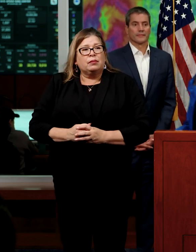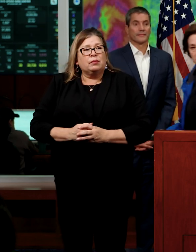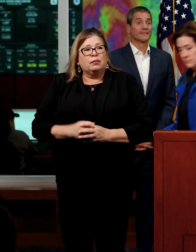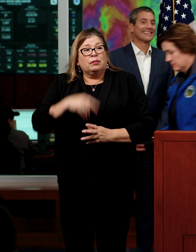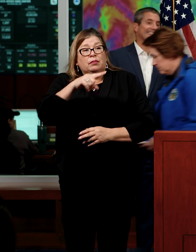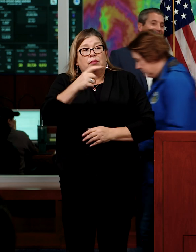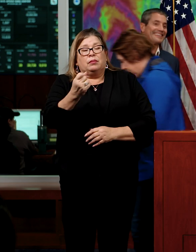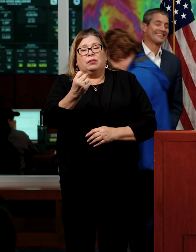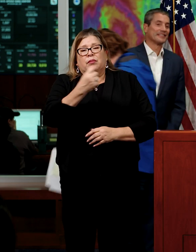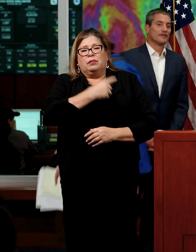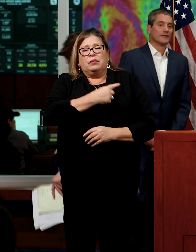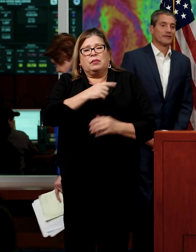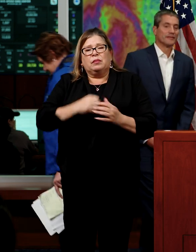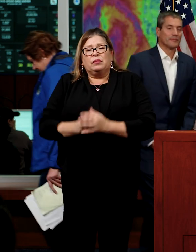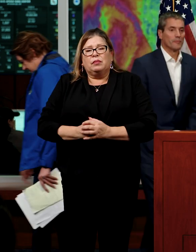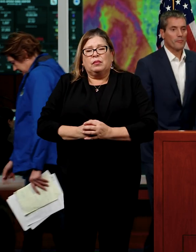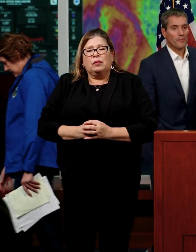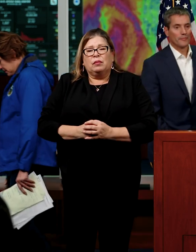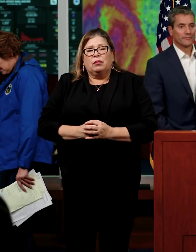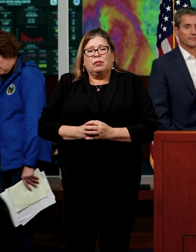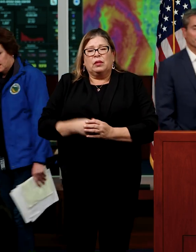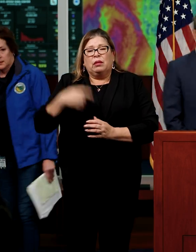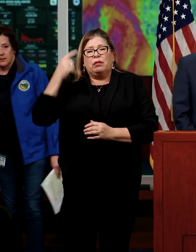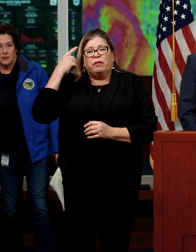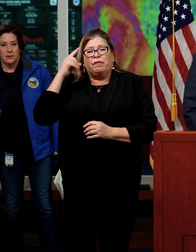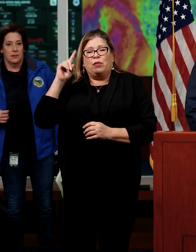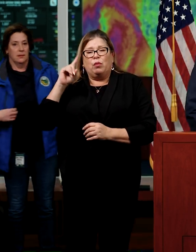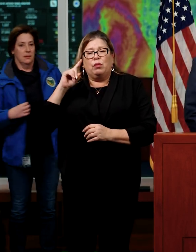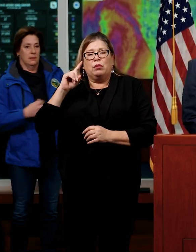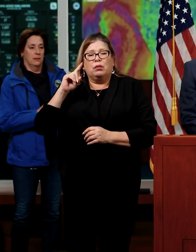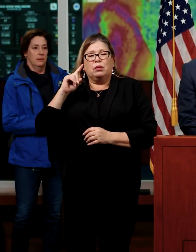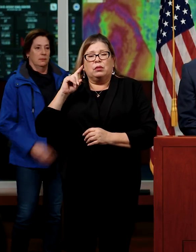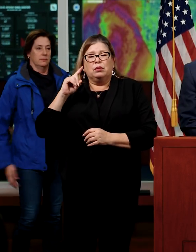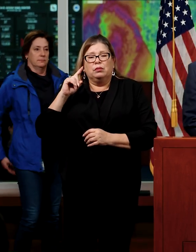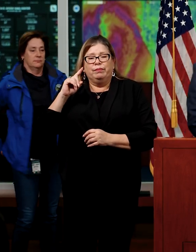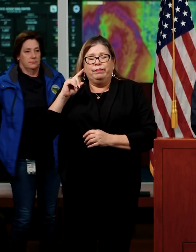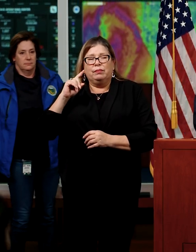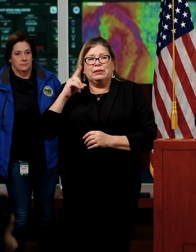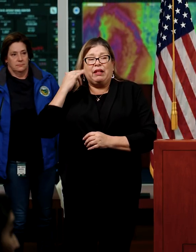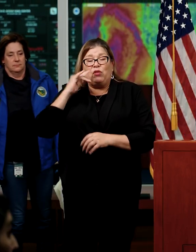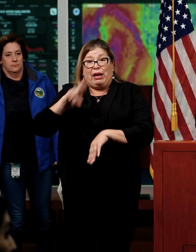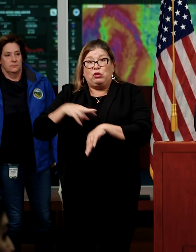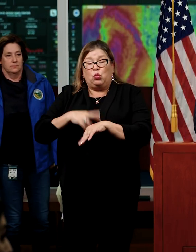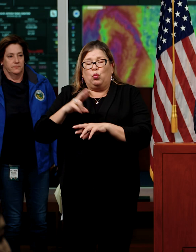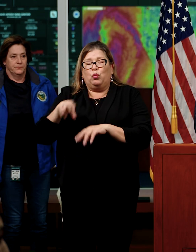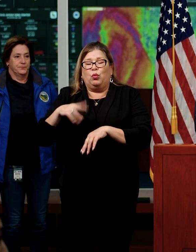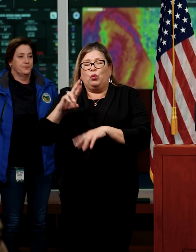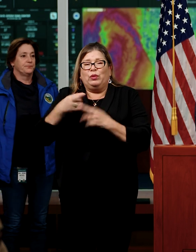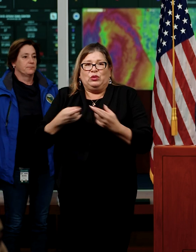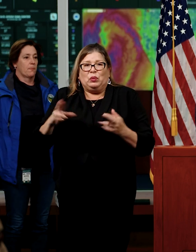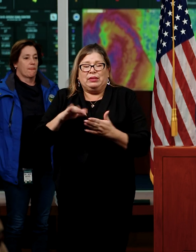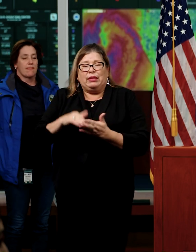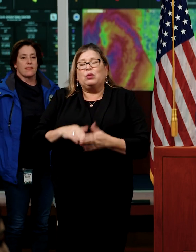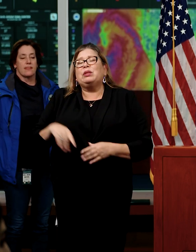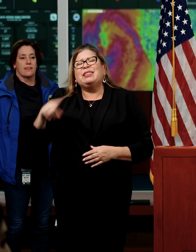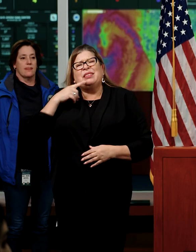Secretary Crowfoot, on, this is a down the line question, but I think when Californians see all this rain,